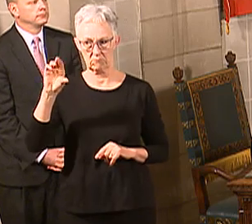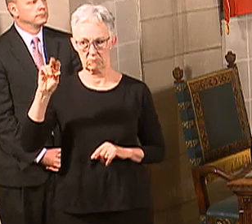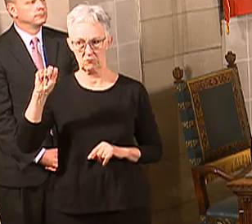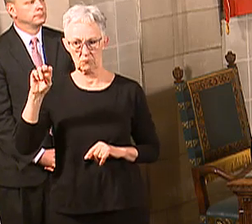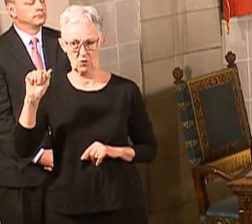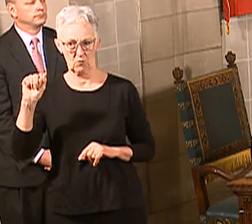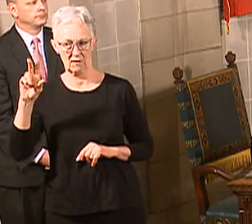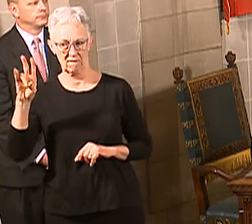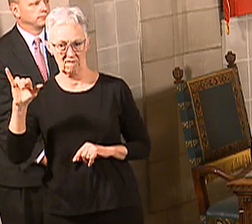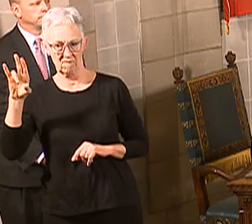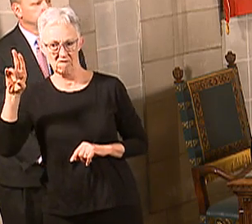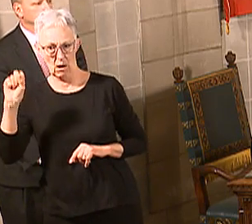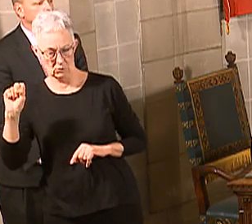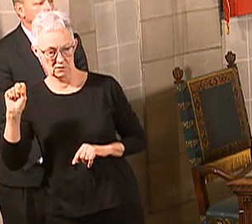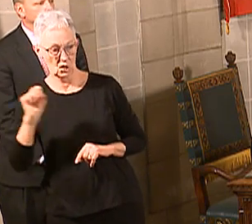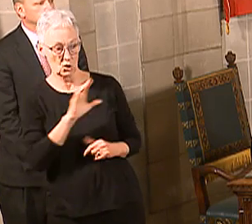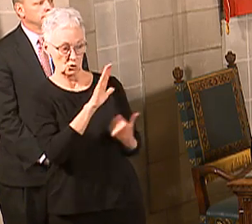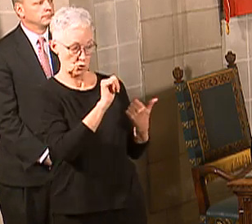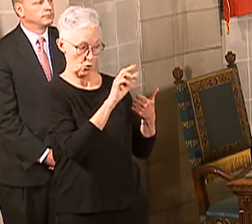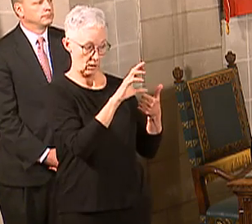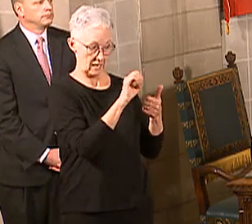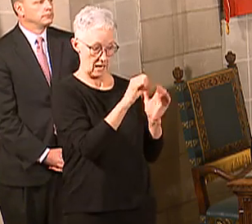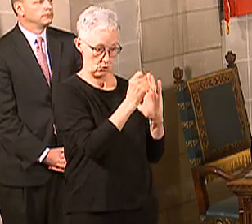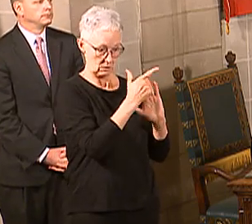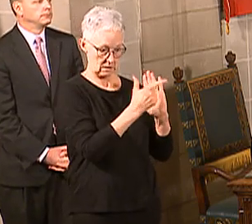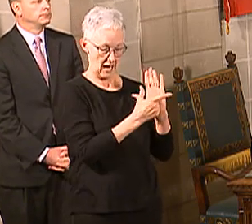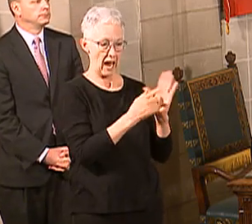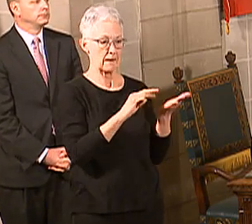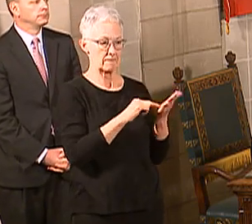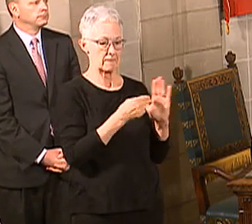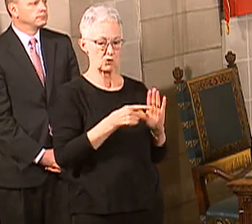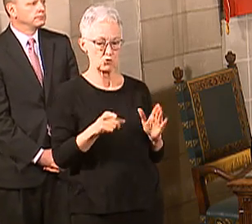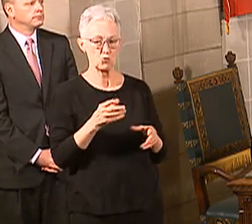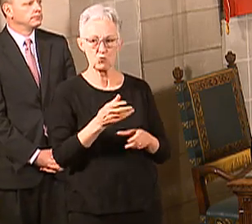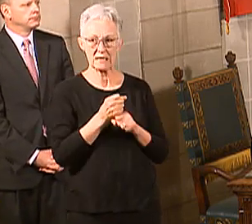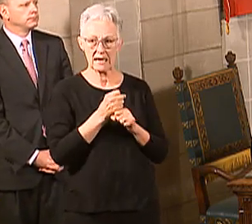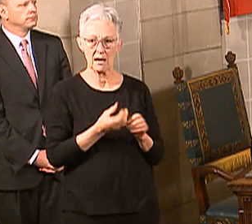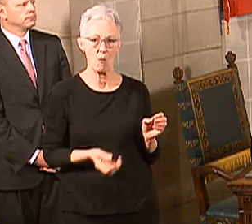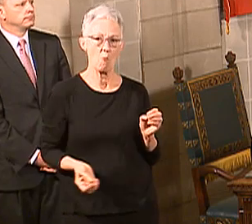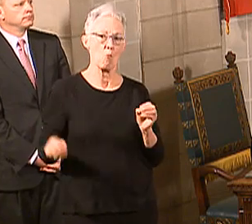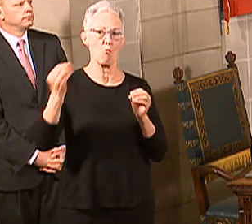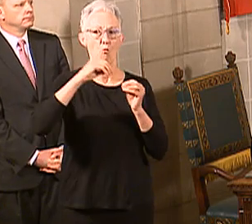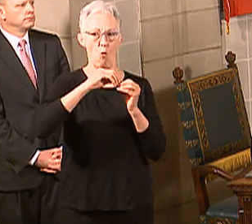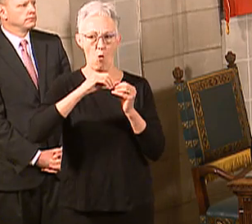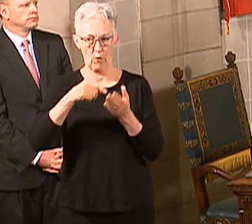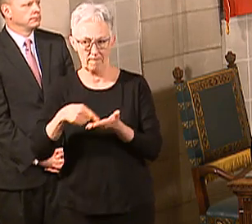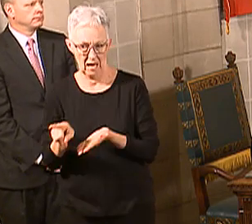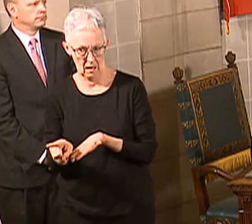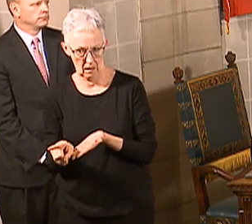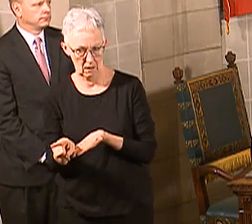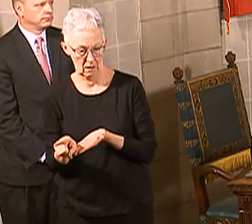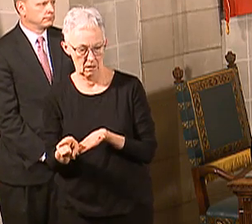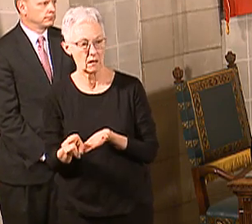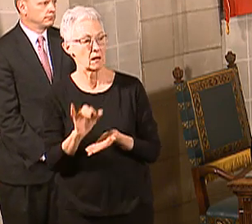CARES Act, and if you qualify, we encourage everybody to apply for that, and this will cover groups that are not typically covered under